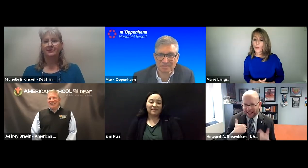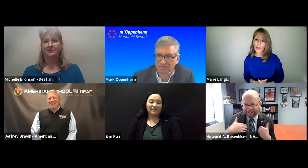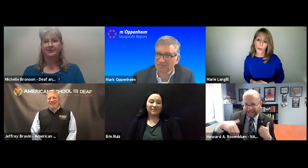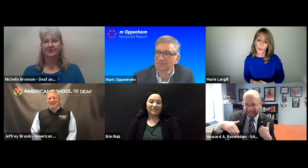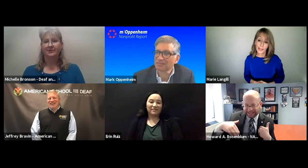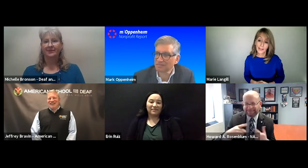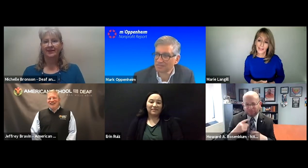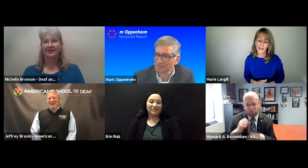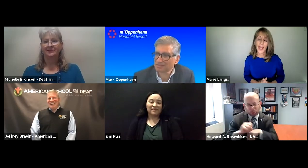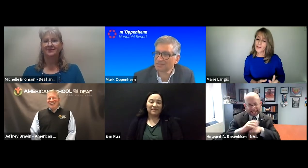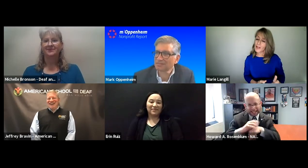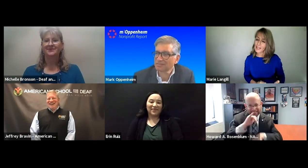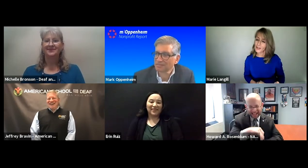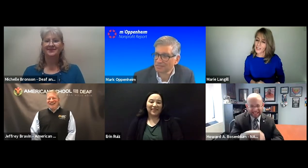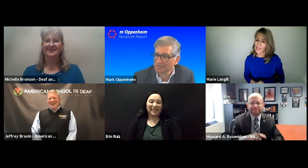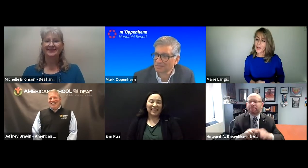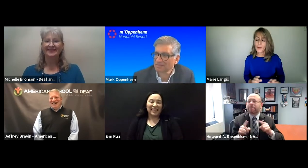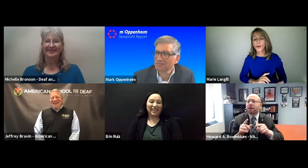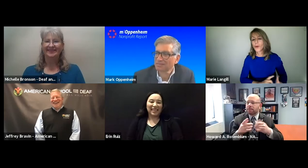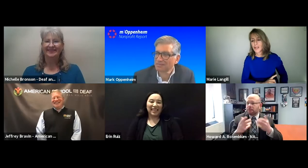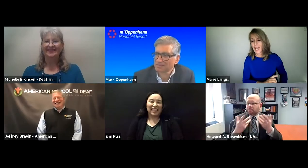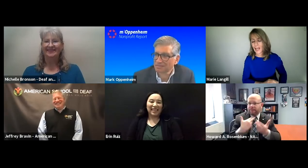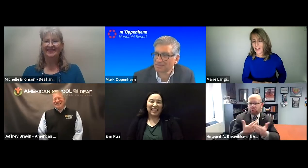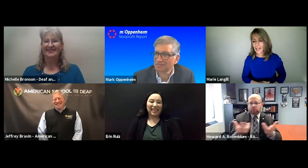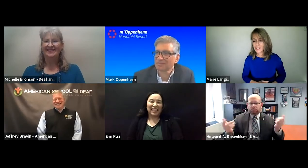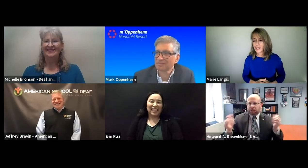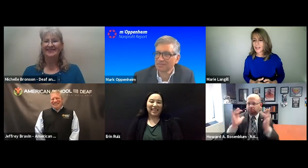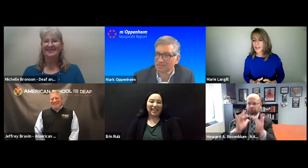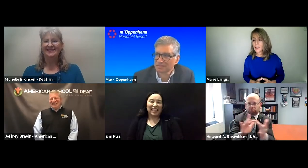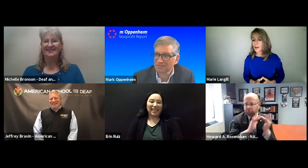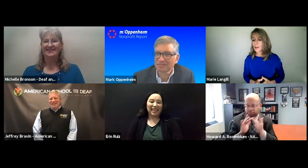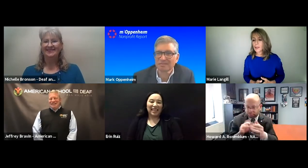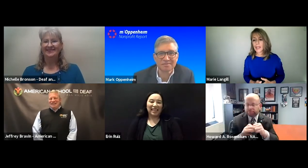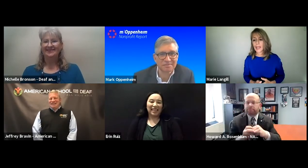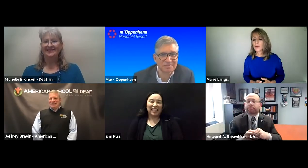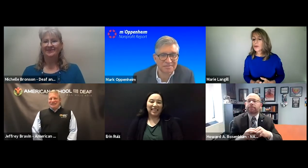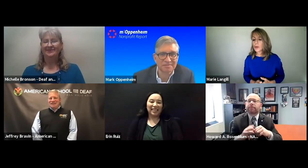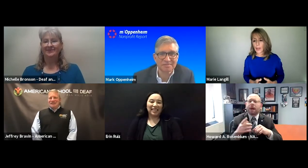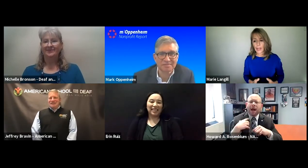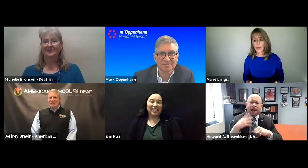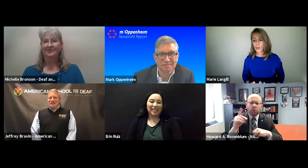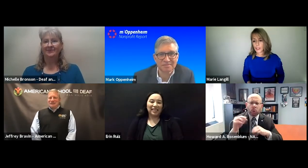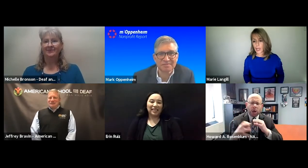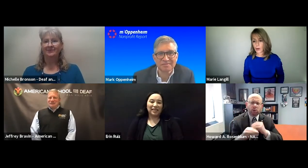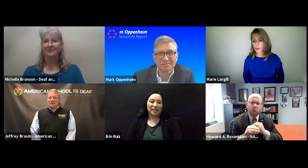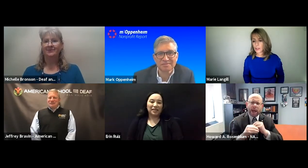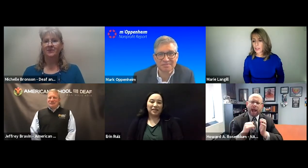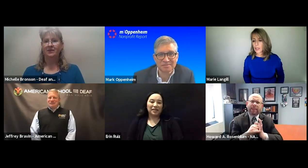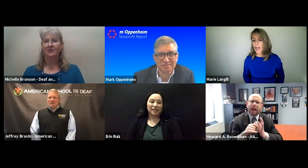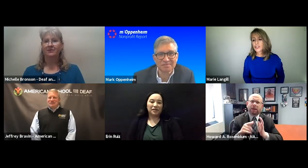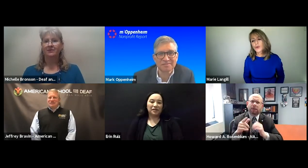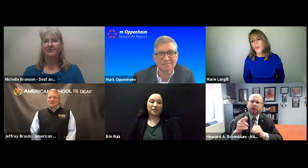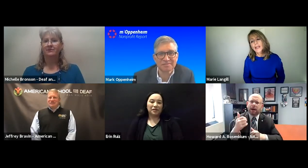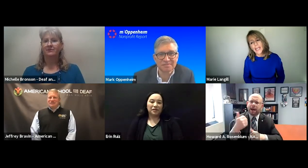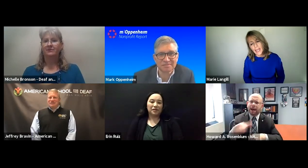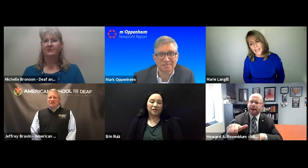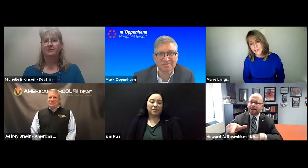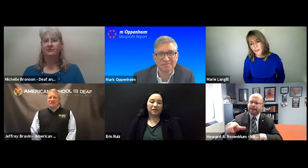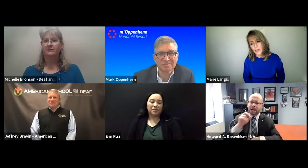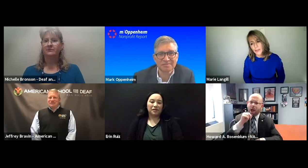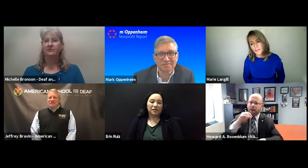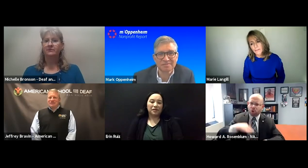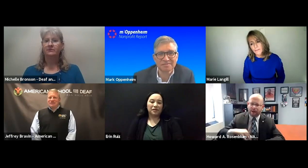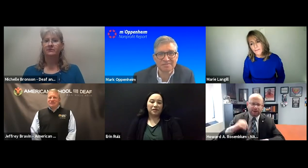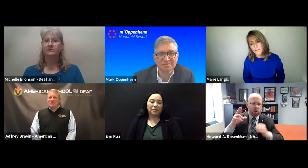except Wyoming. We haven't gotten there yet. And we're working on that. But again, go ahead and reach out. I do want to